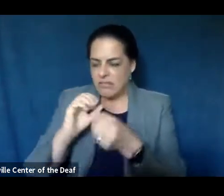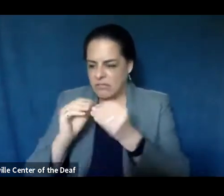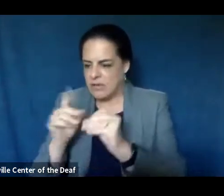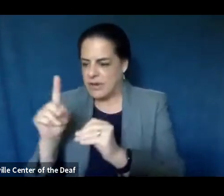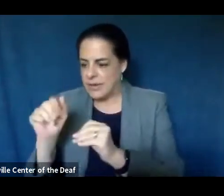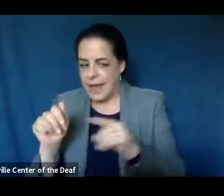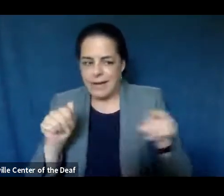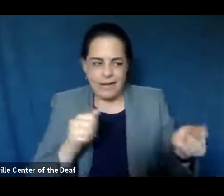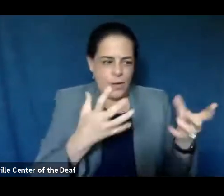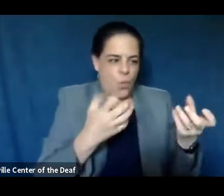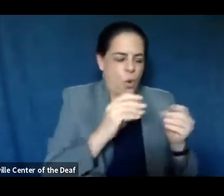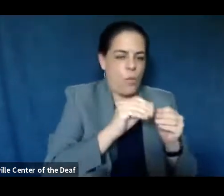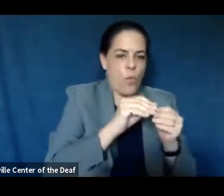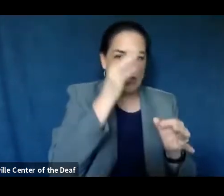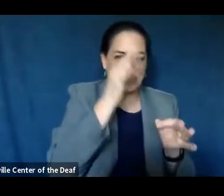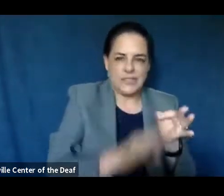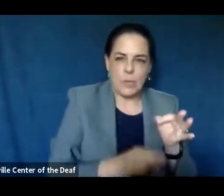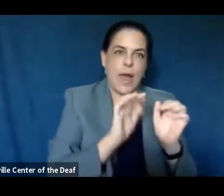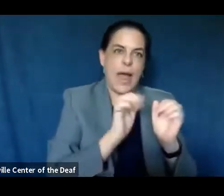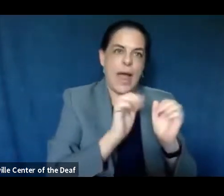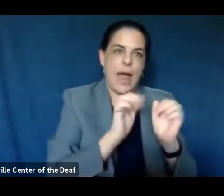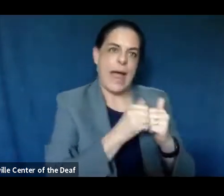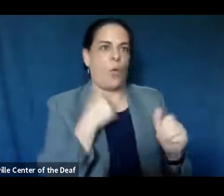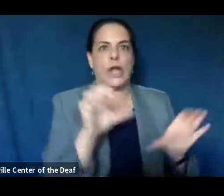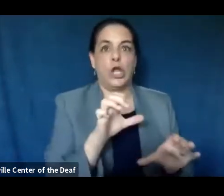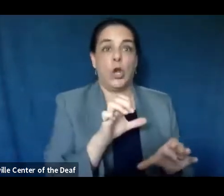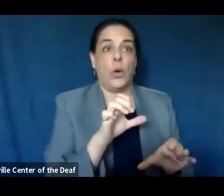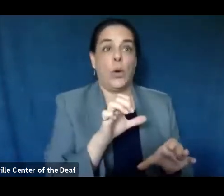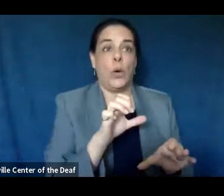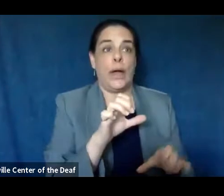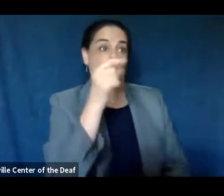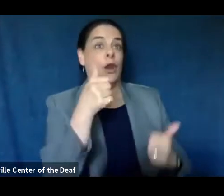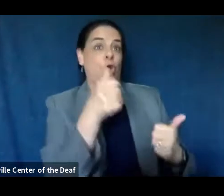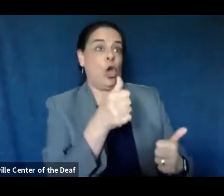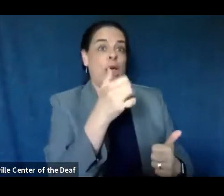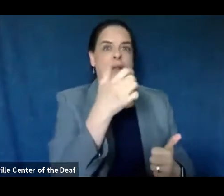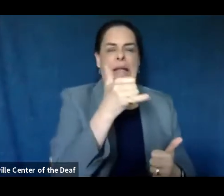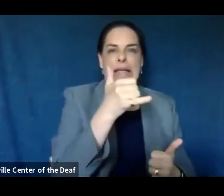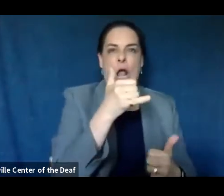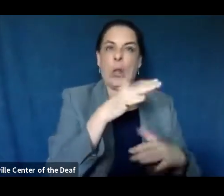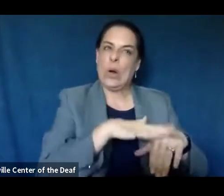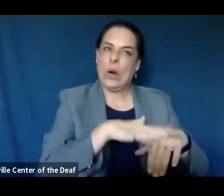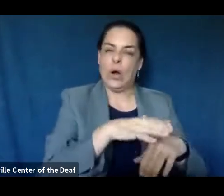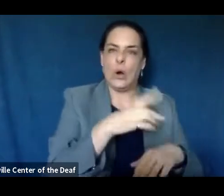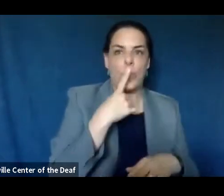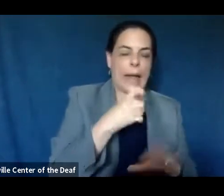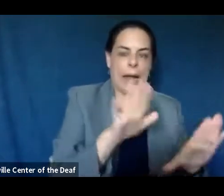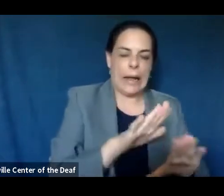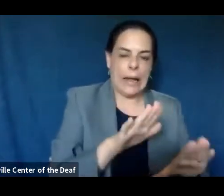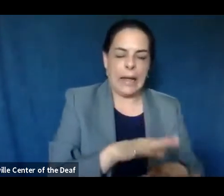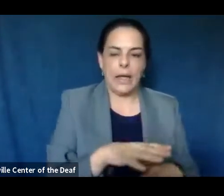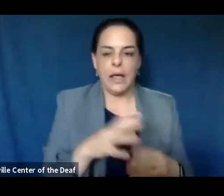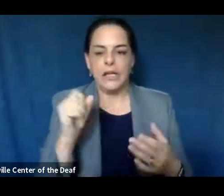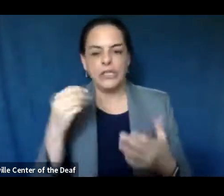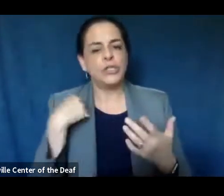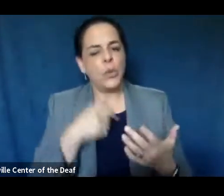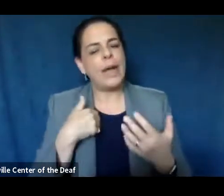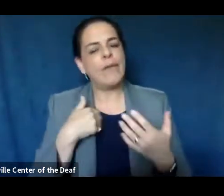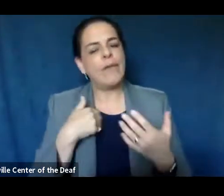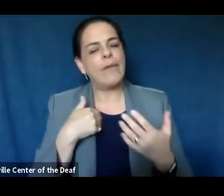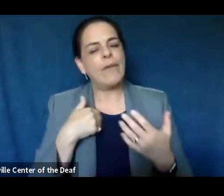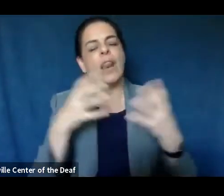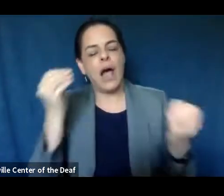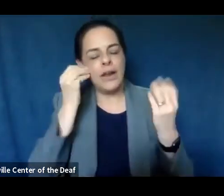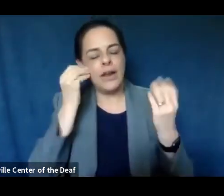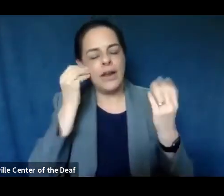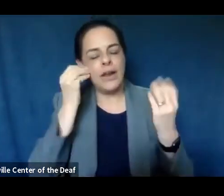simplified, um, how are we doing measures? Um, so there's lots of data on the website, all the daily reporting that we have available. And then